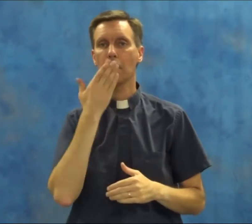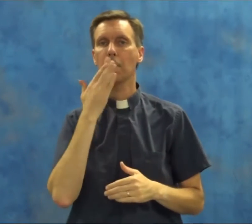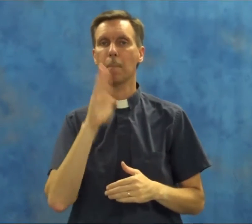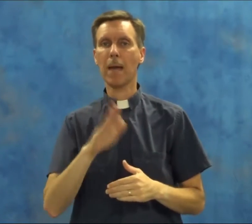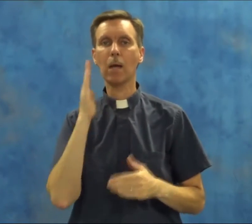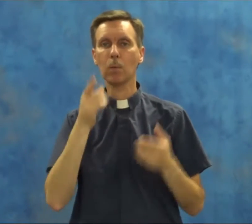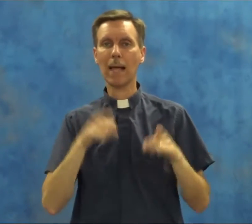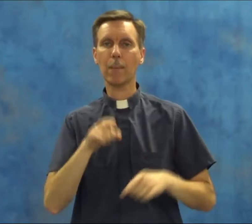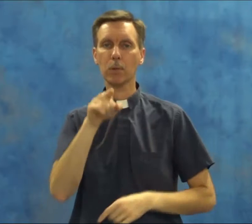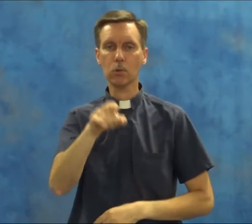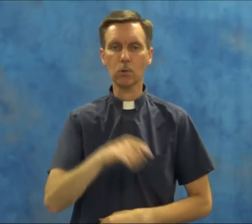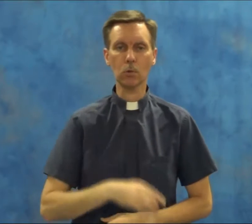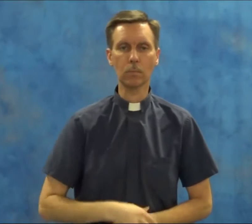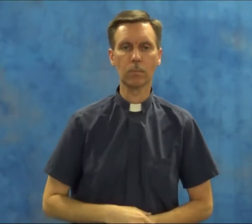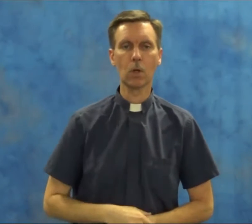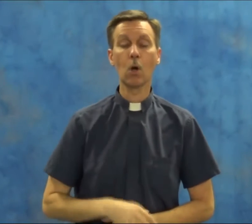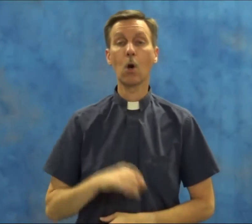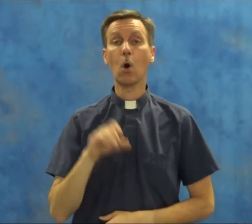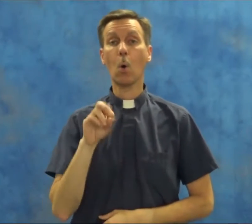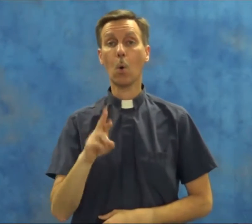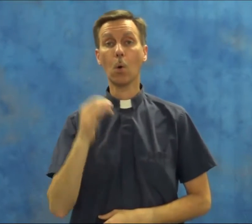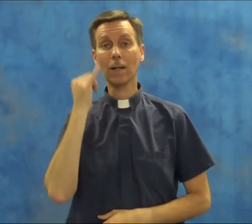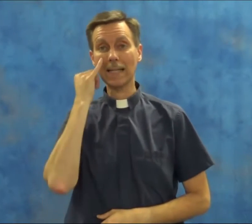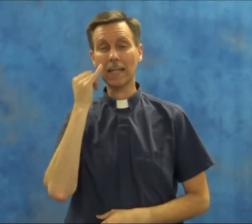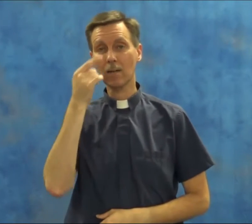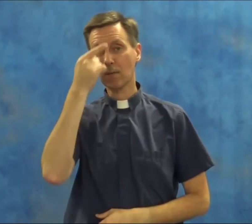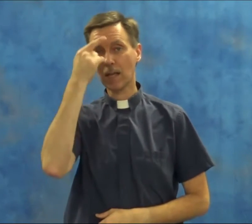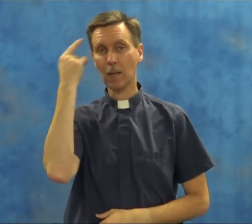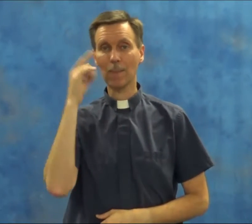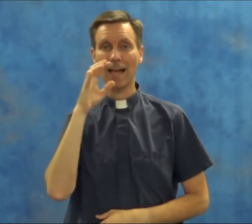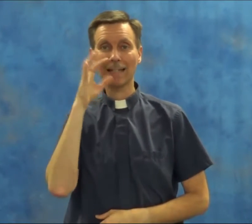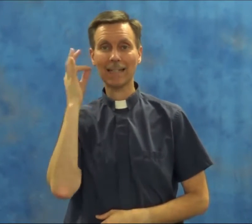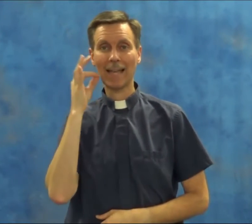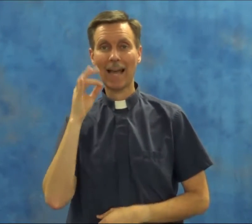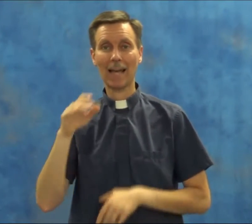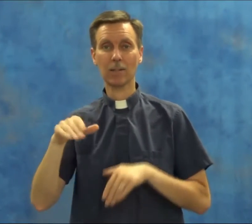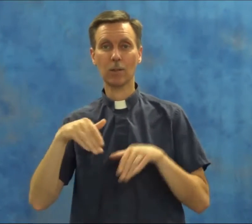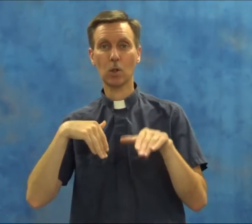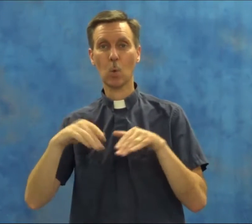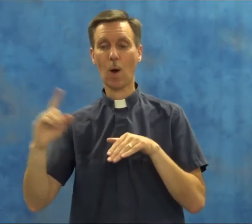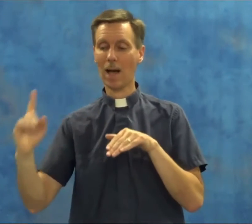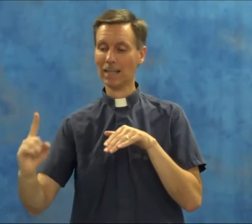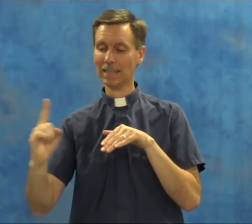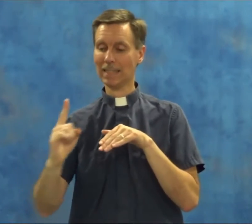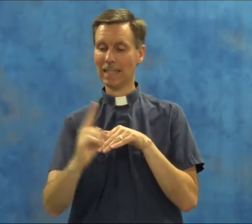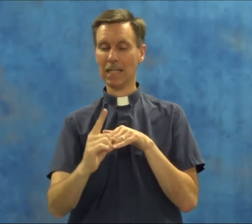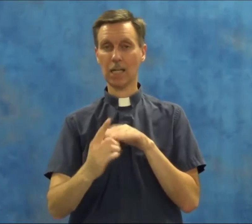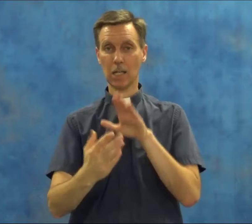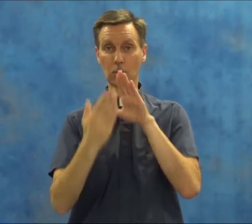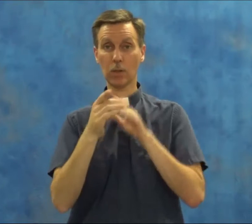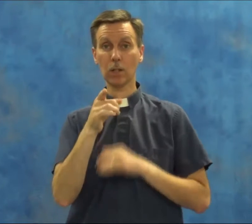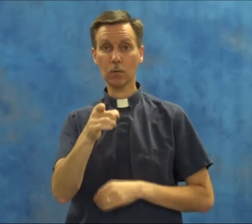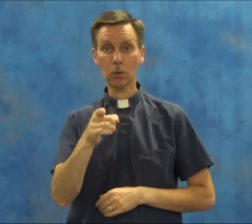bad will happen to you. Or if a black cat walks in front of you,